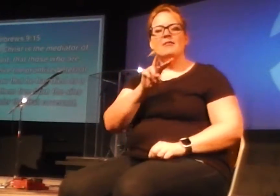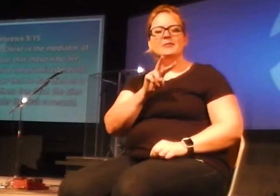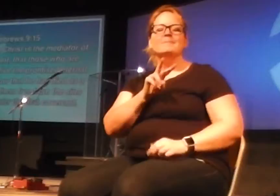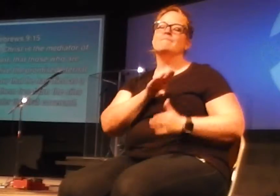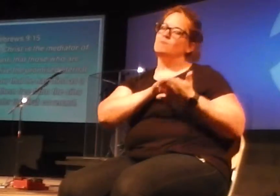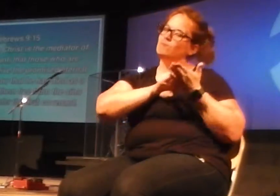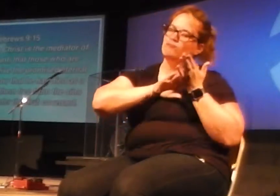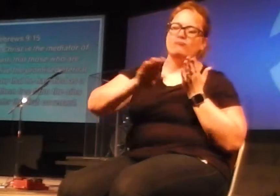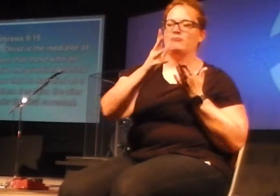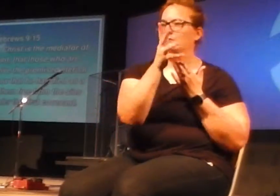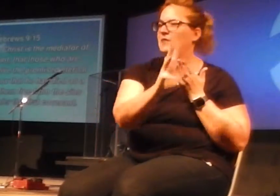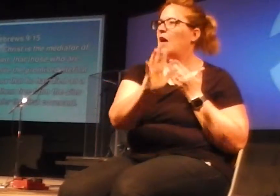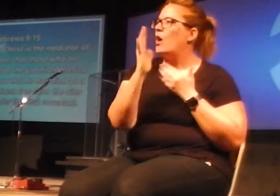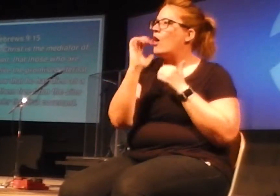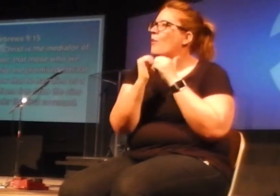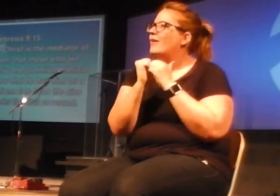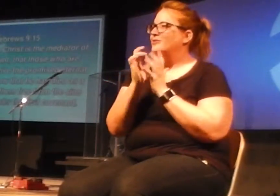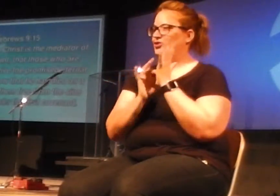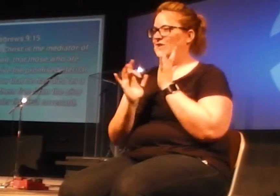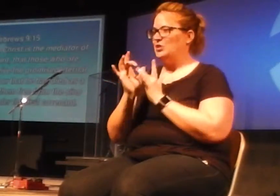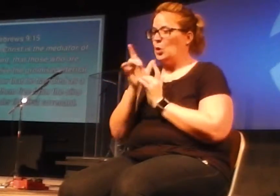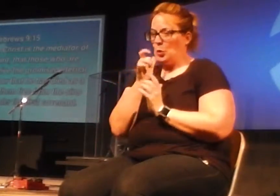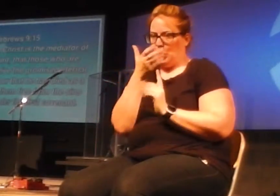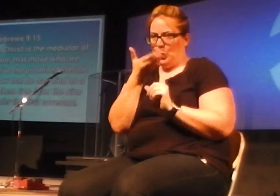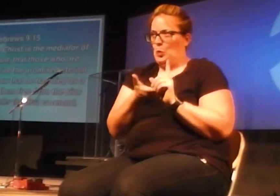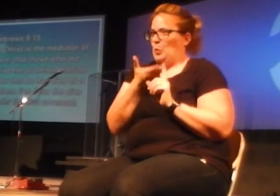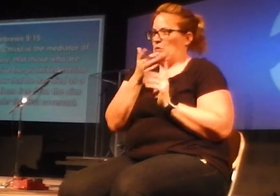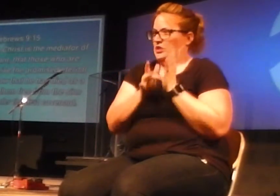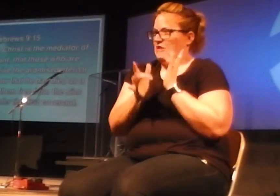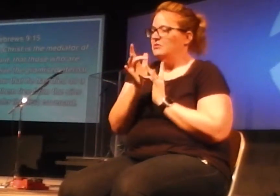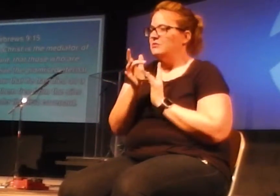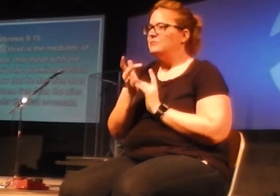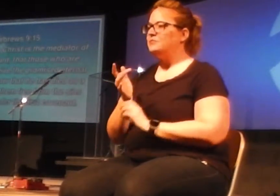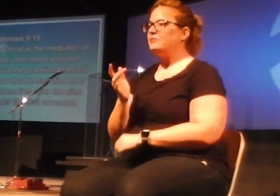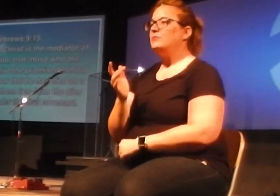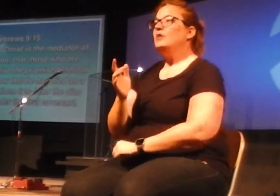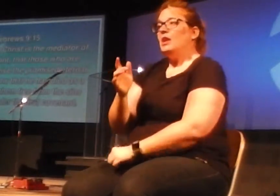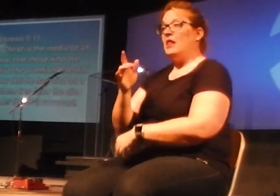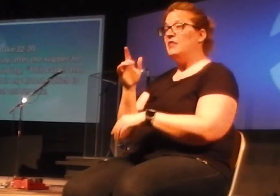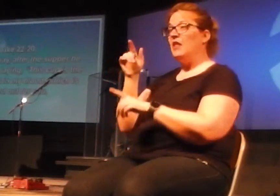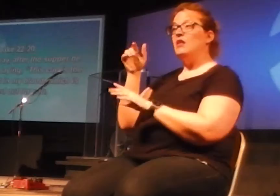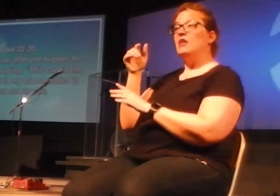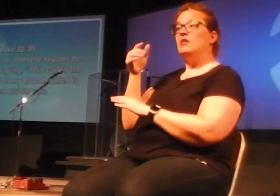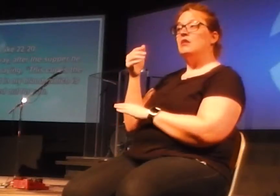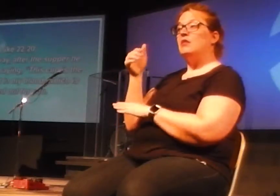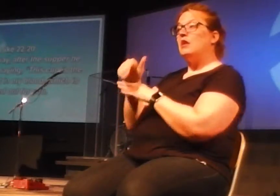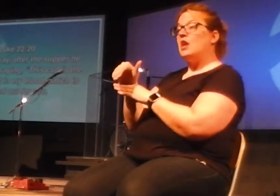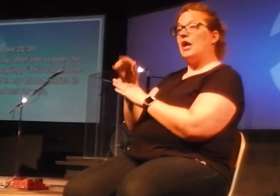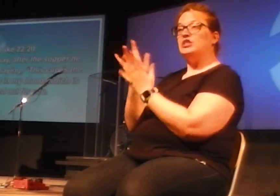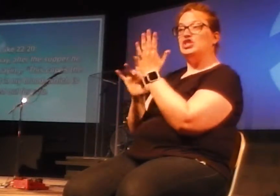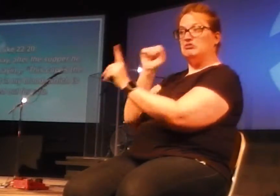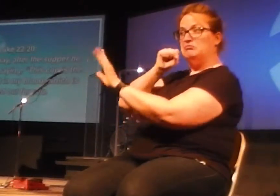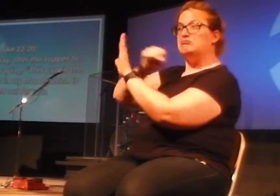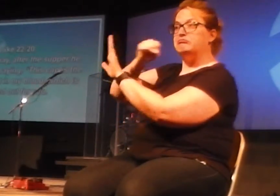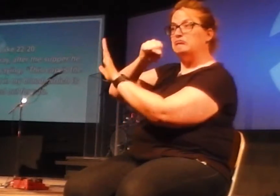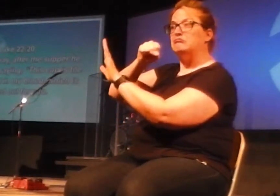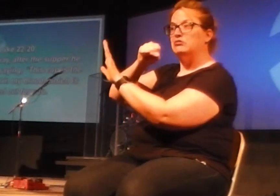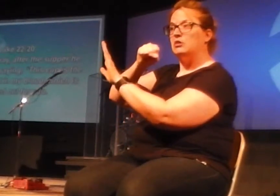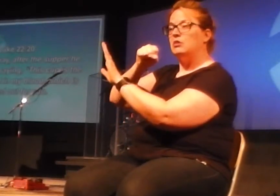and through who he is, through who he is. Jesus, on the night he was betrayed, Luke chapter 22, he gathers his disciples together